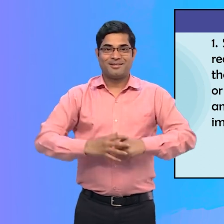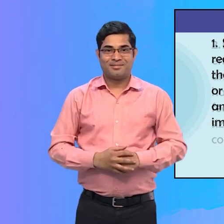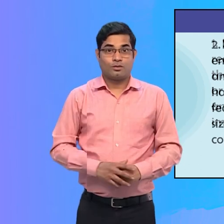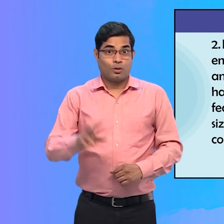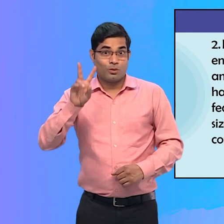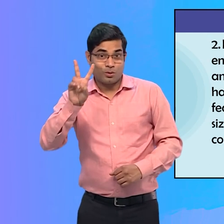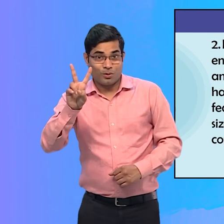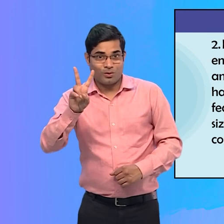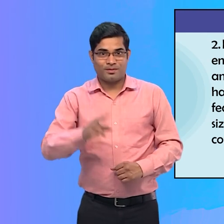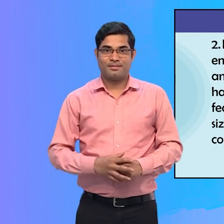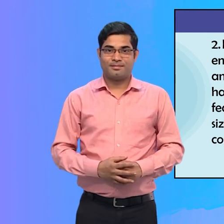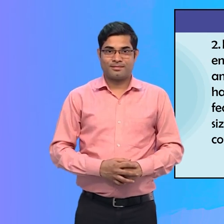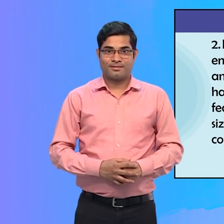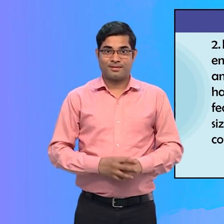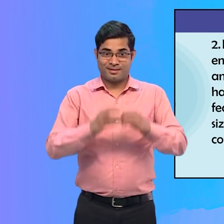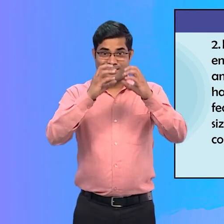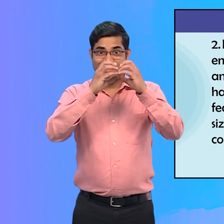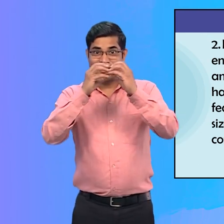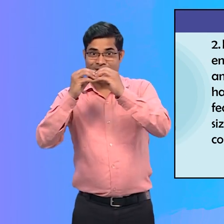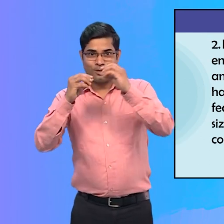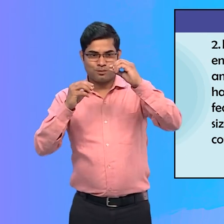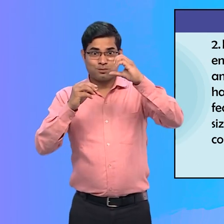2. Font size control.